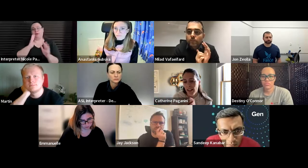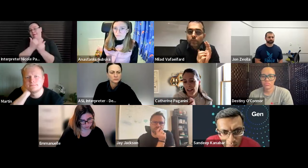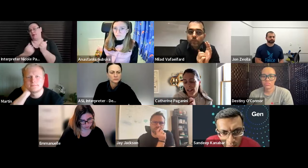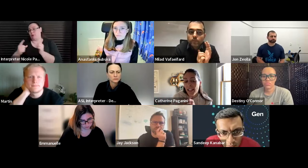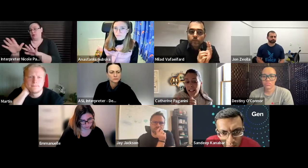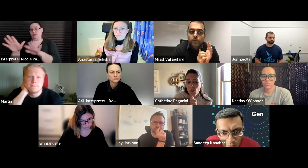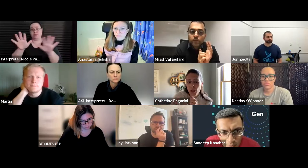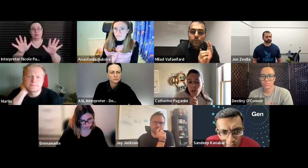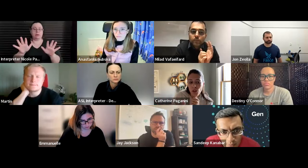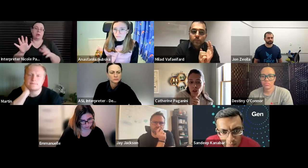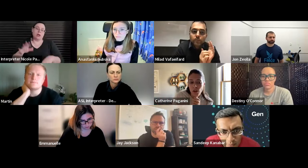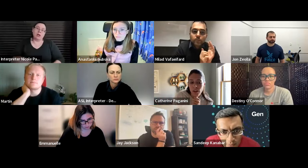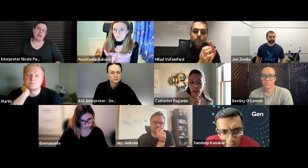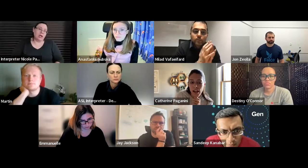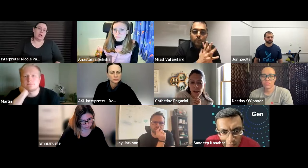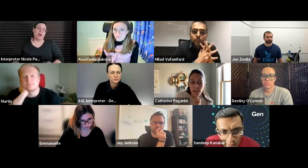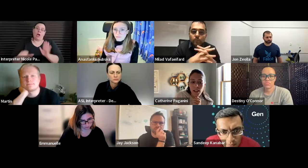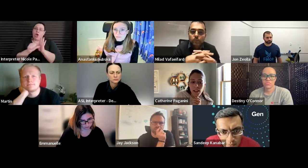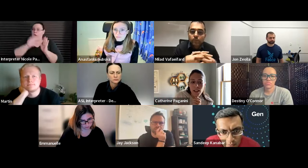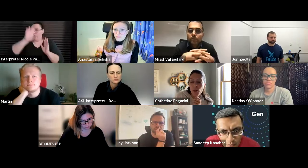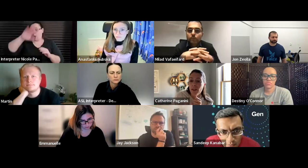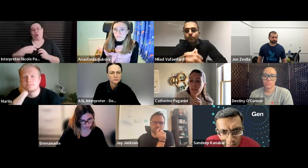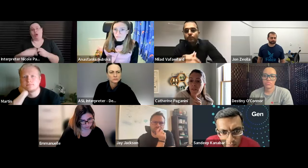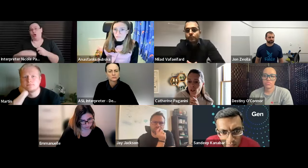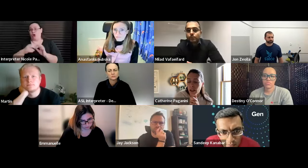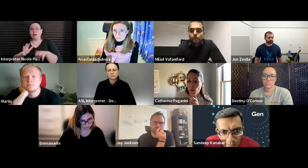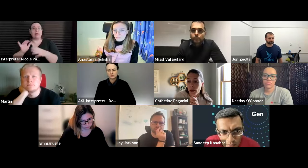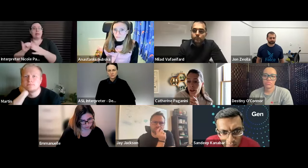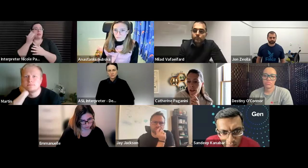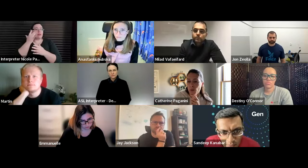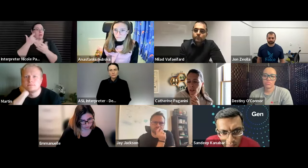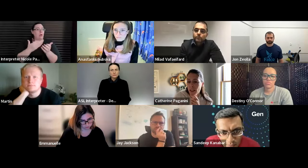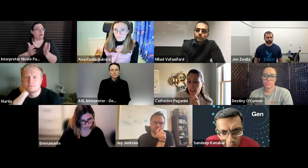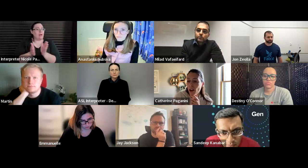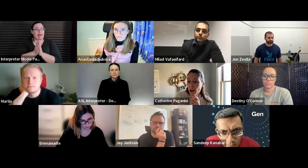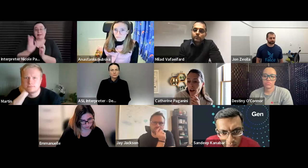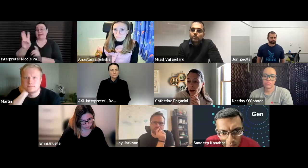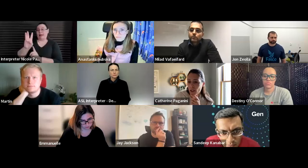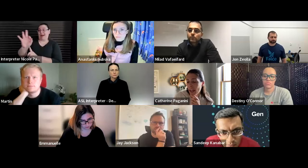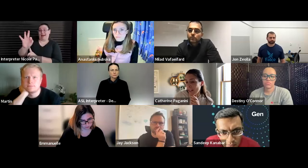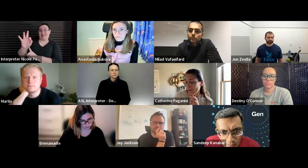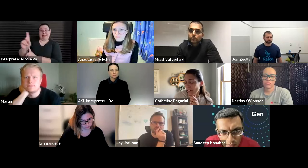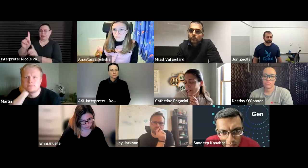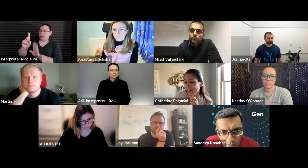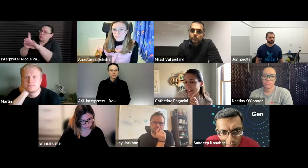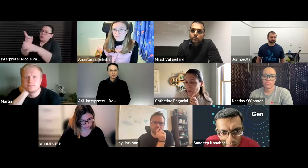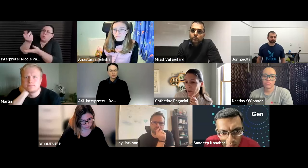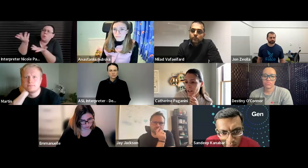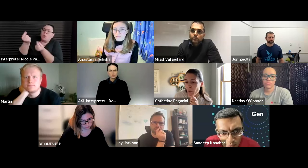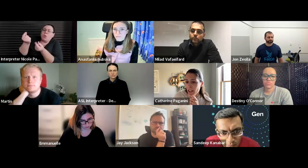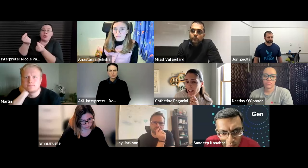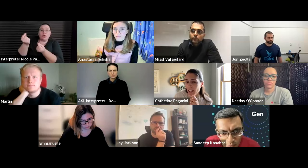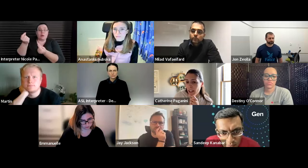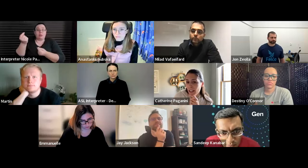so i know it's challenging and i think that's why we should also kind of ask like wfd and so on like what are they doing because i think none of us